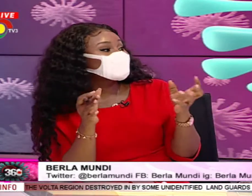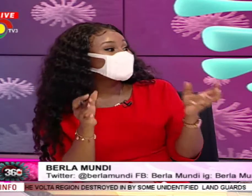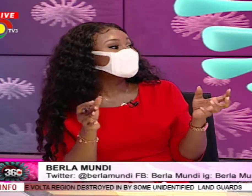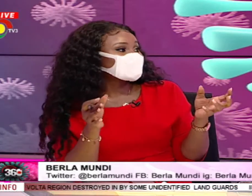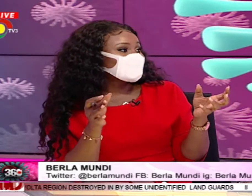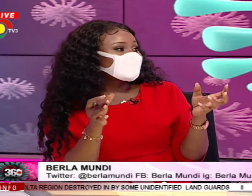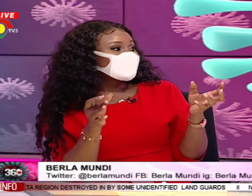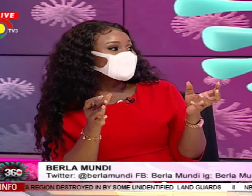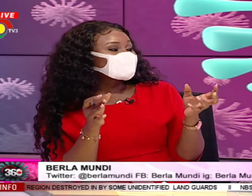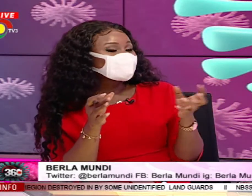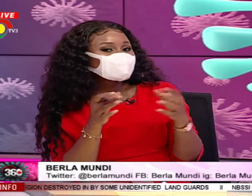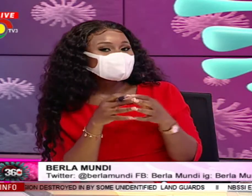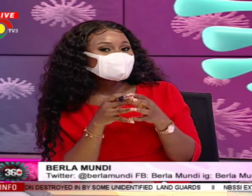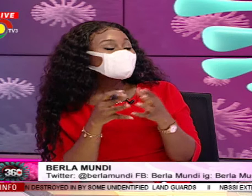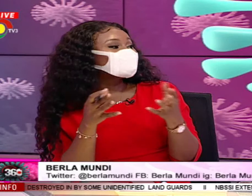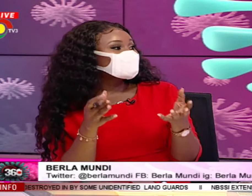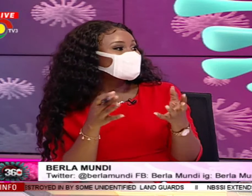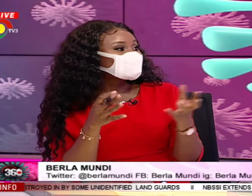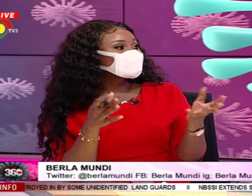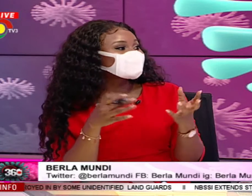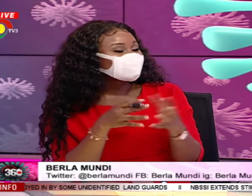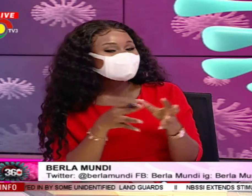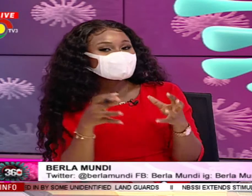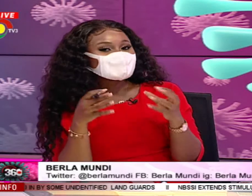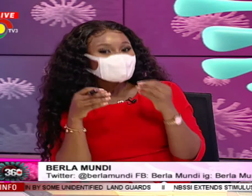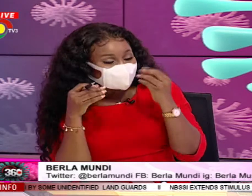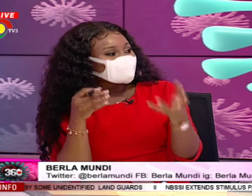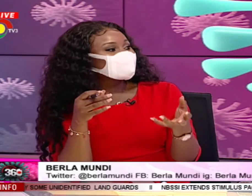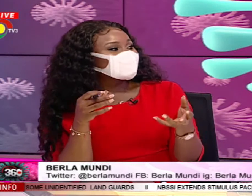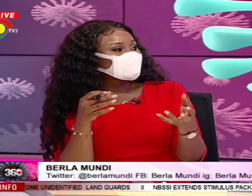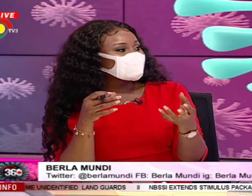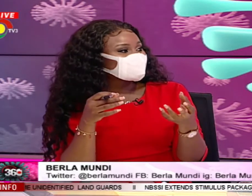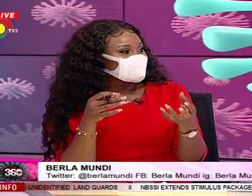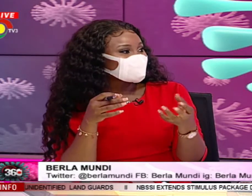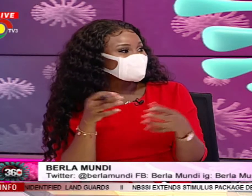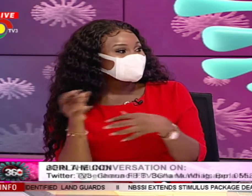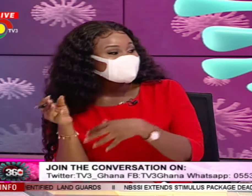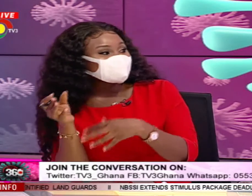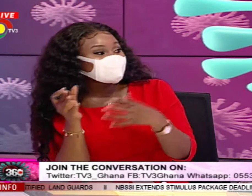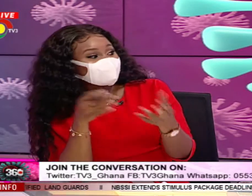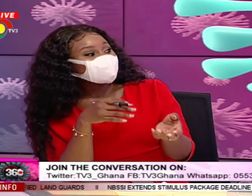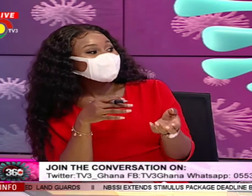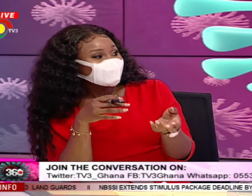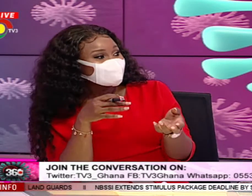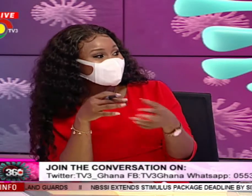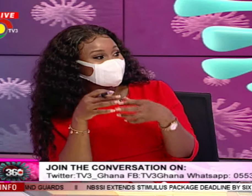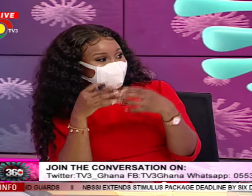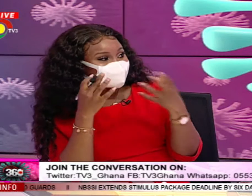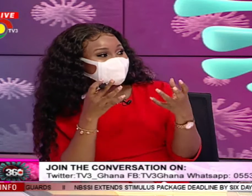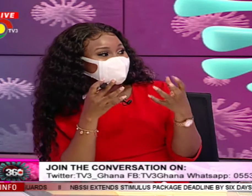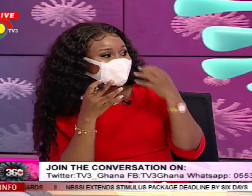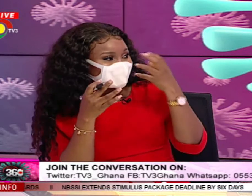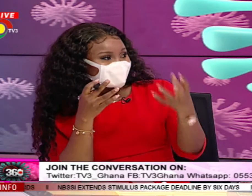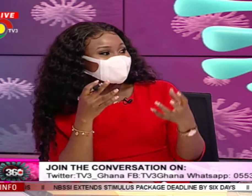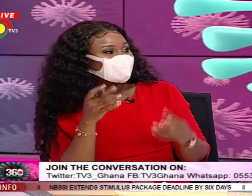about three days. And so, for all you know, just in case you put out some aerosols or someone, give someone a lift and that